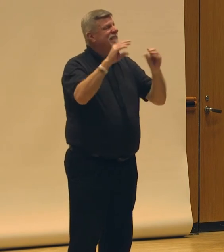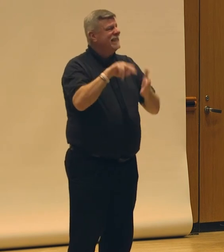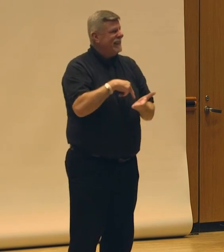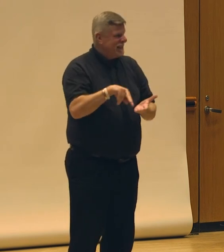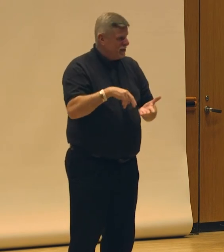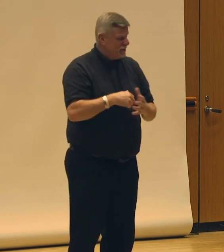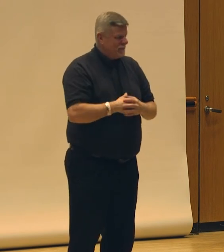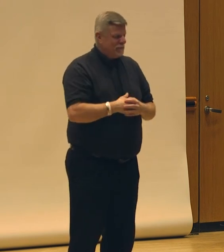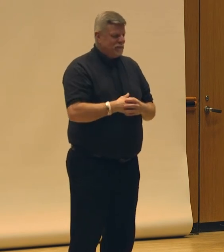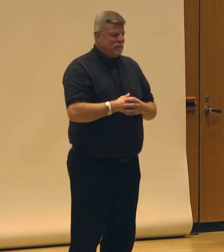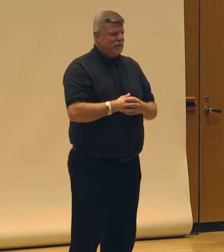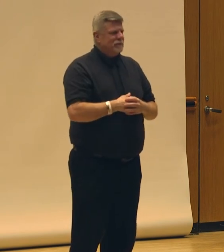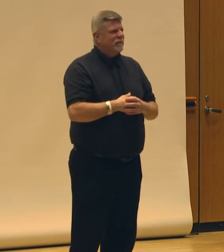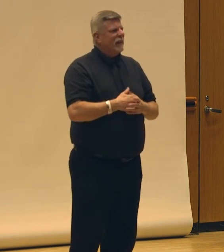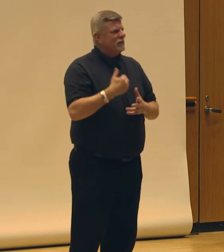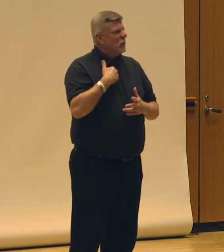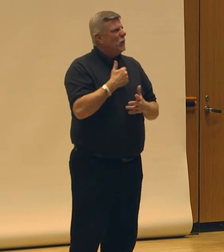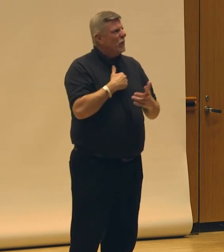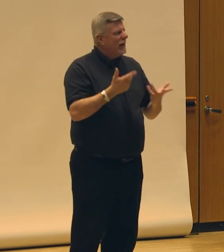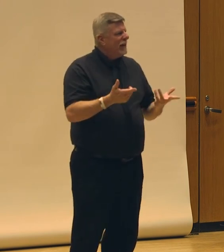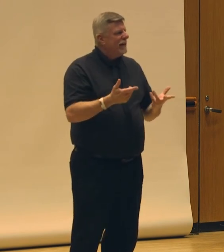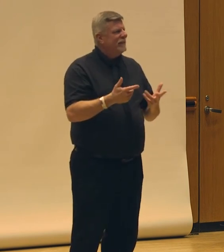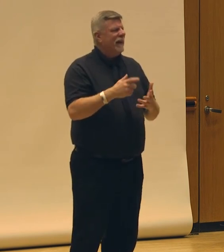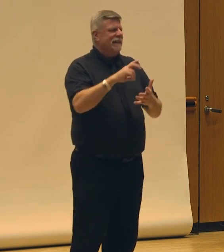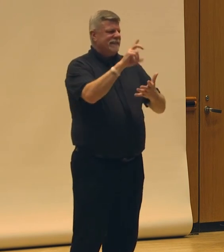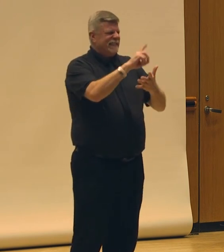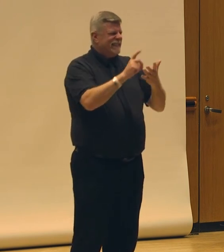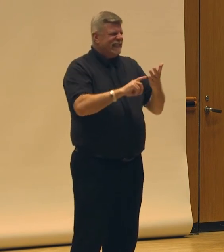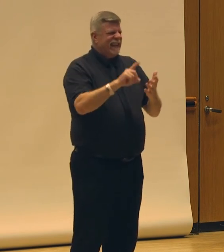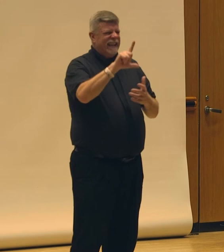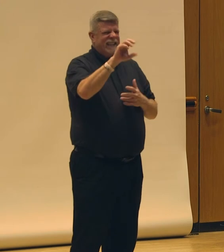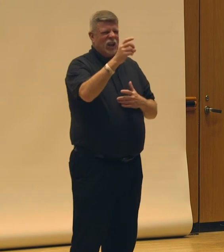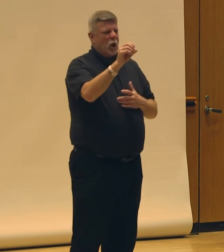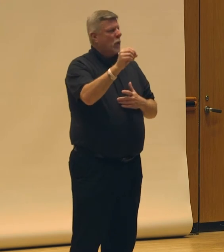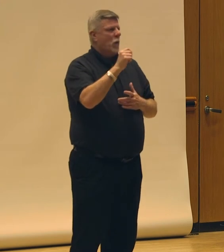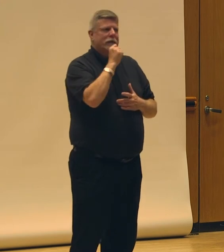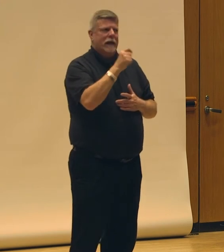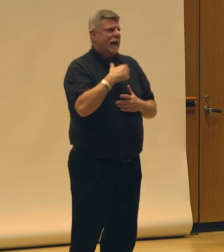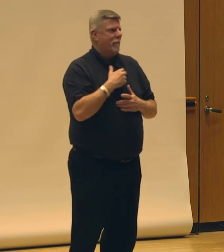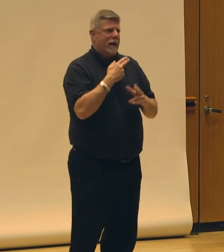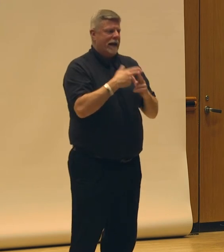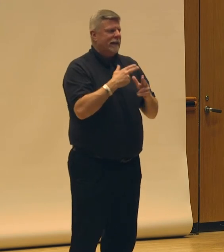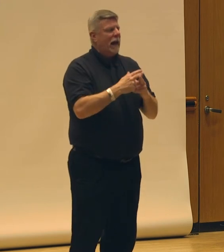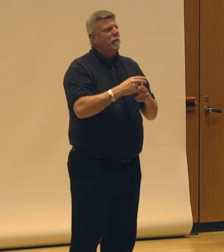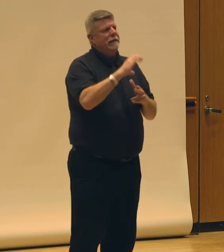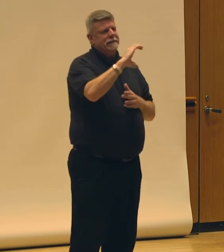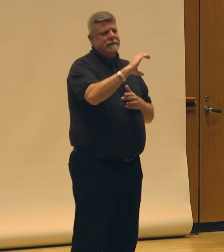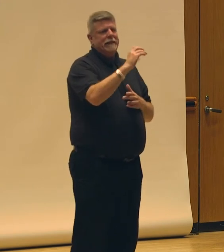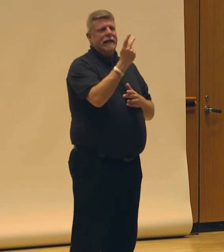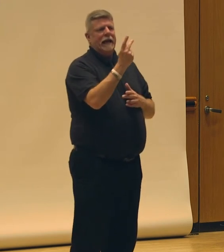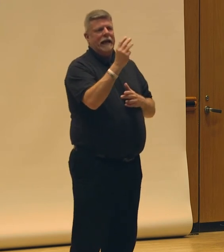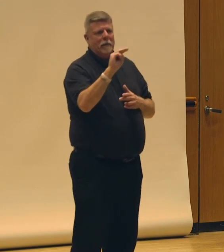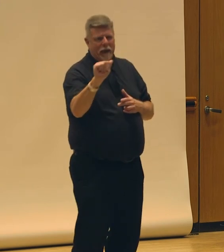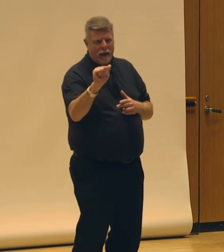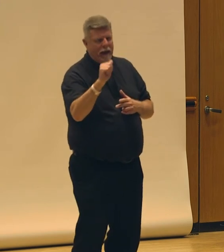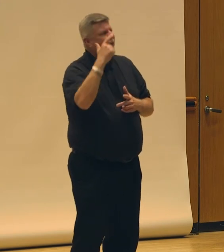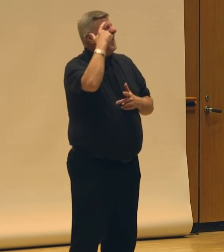where the logo doesn't have the name in it, it's just my initials, CKM and A for artists.